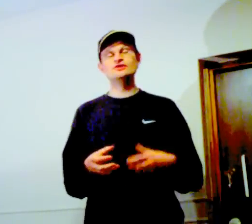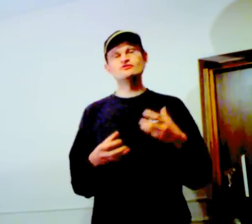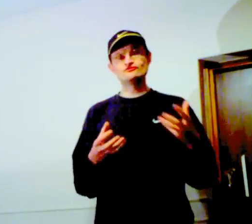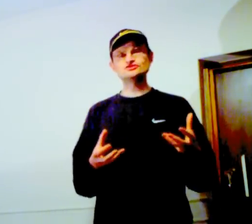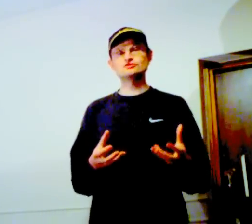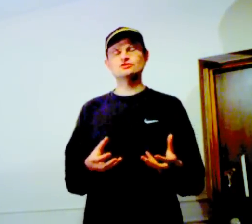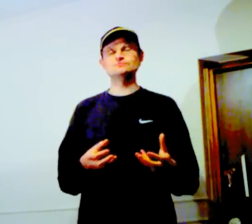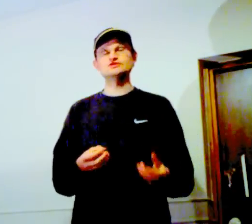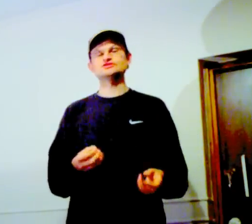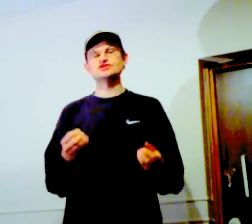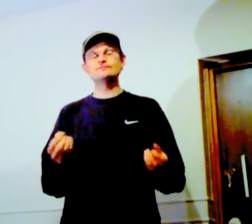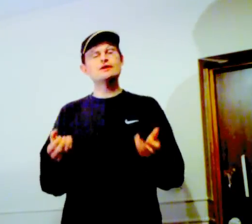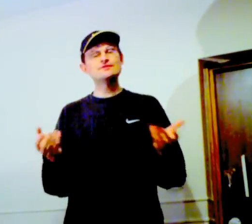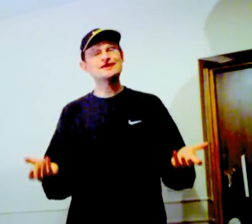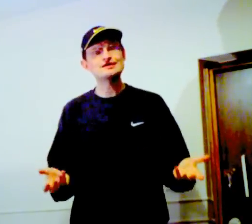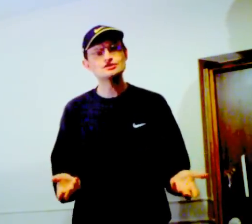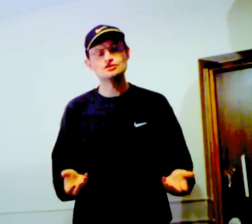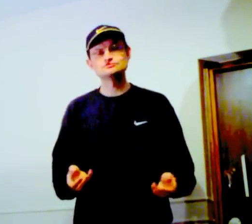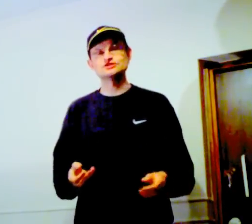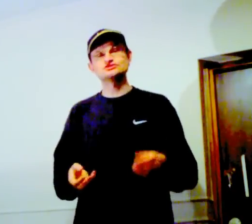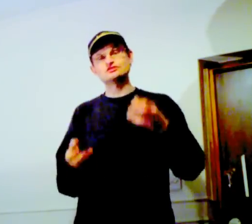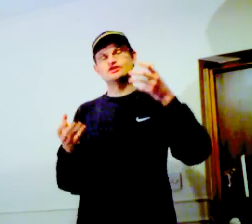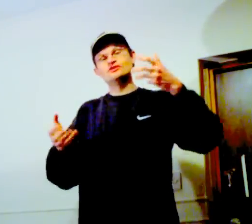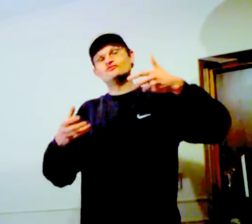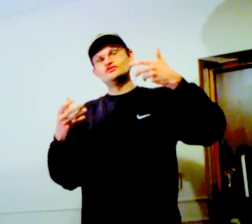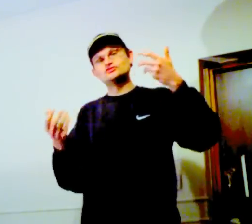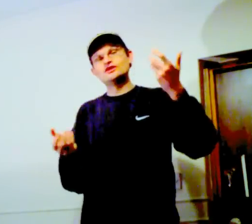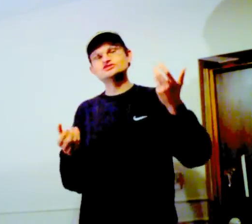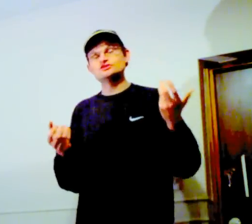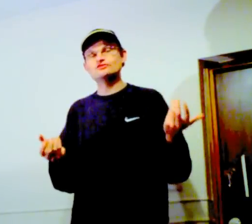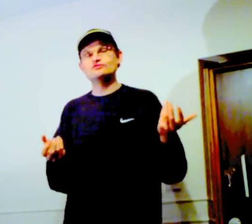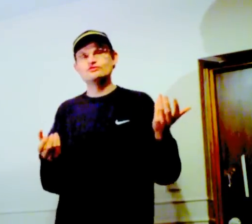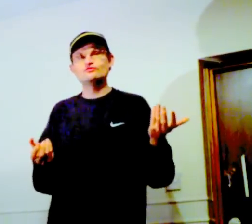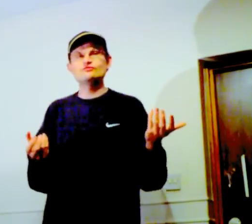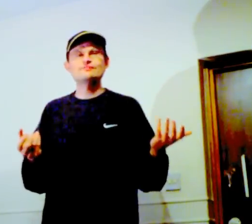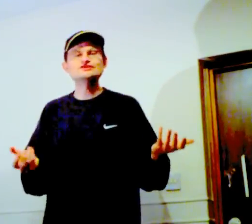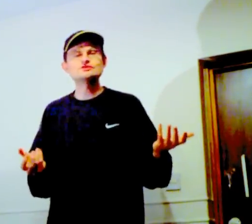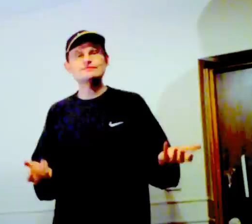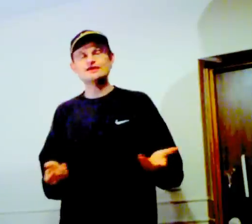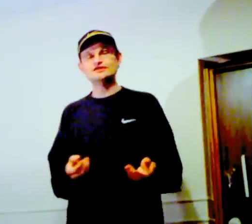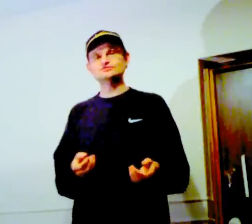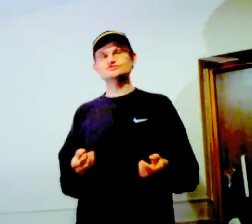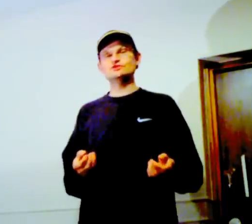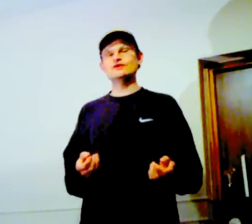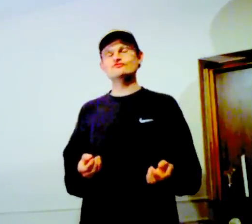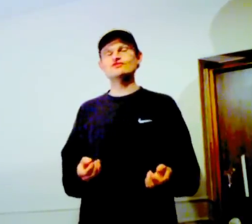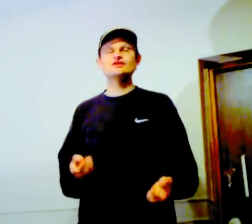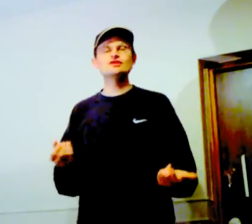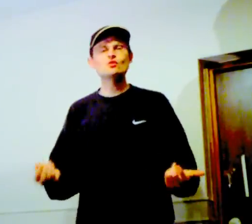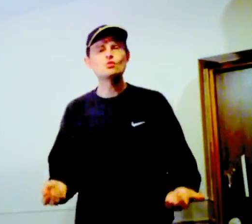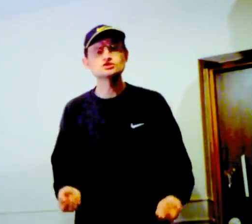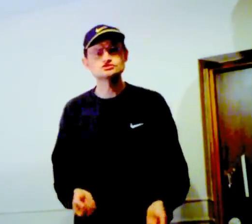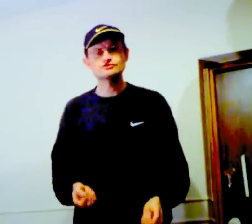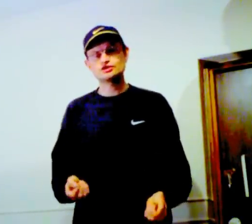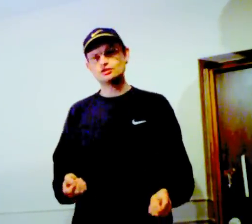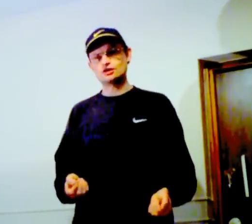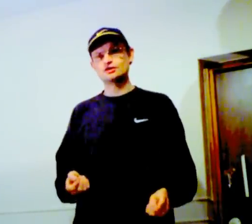physical objects. Think about mechanical objects. Try and visualize the basic mechanisms that you might find in a watch or in a clock.